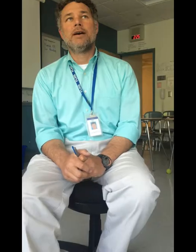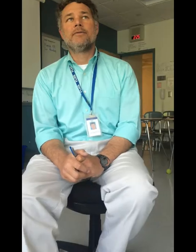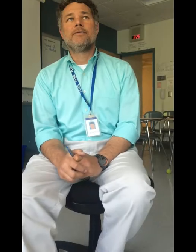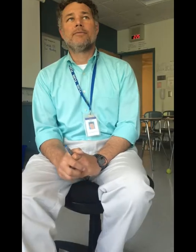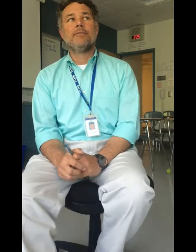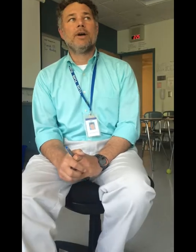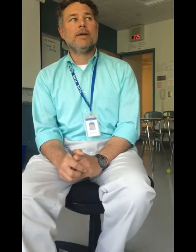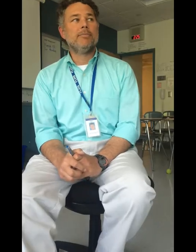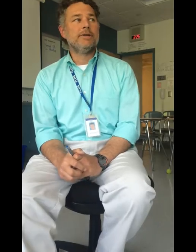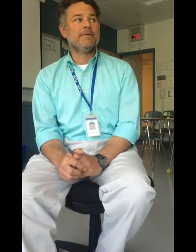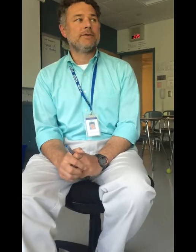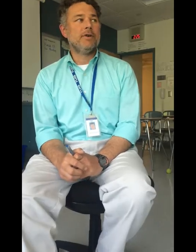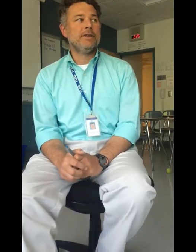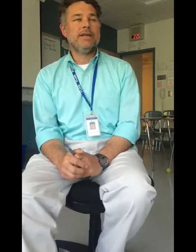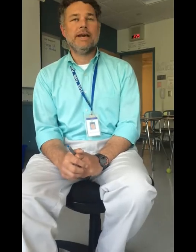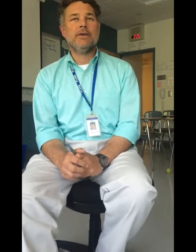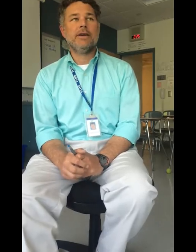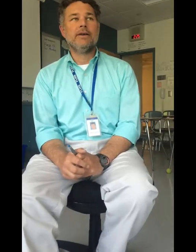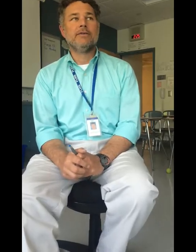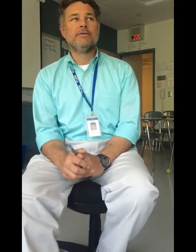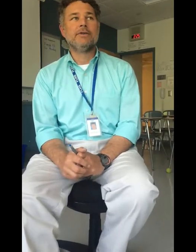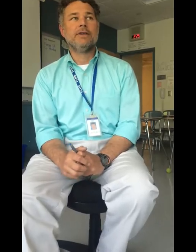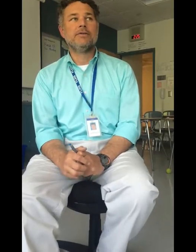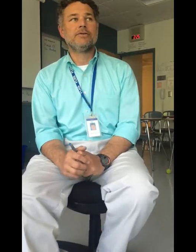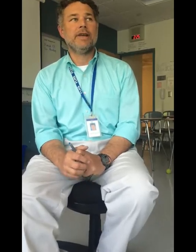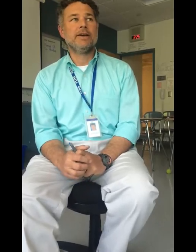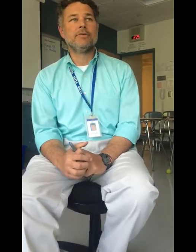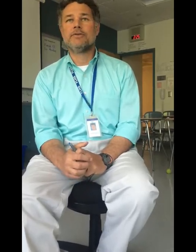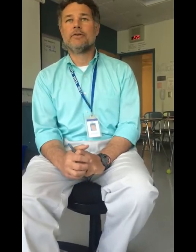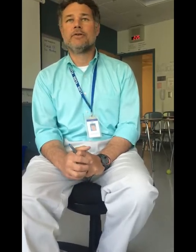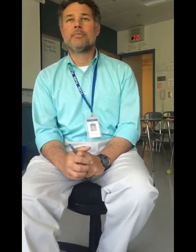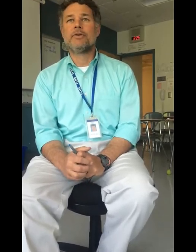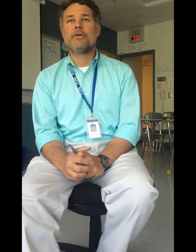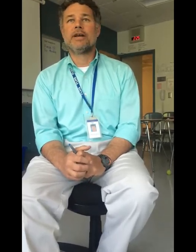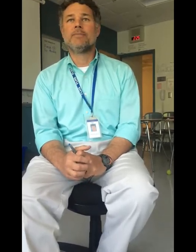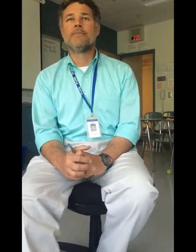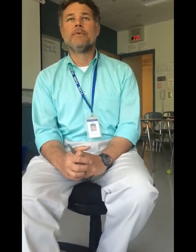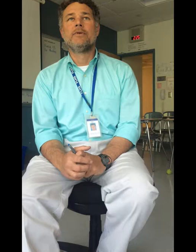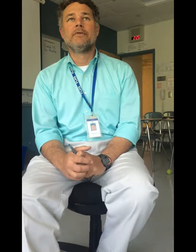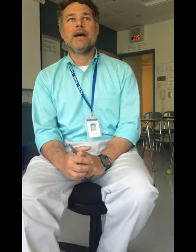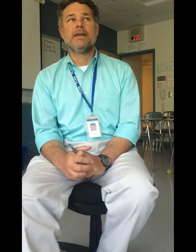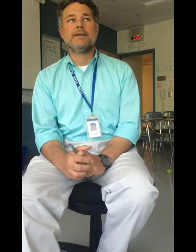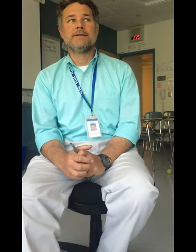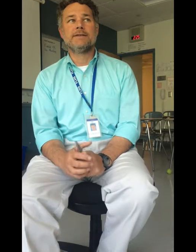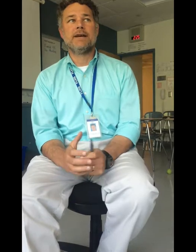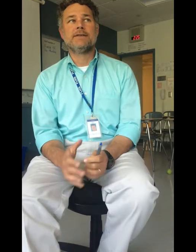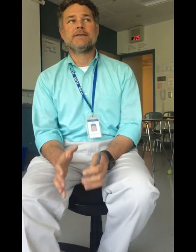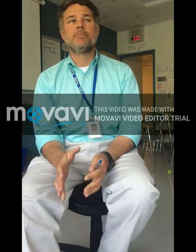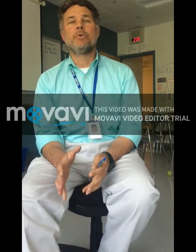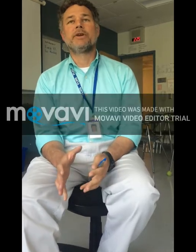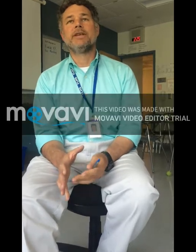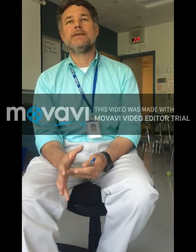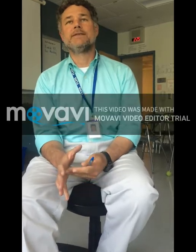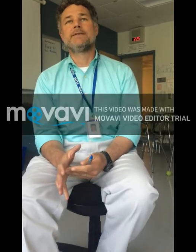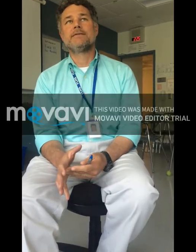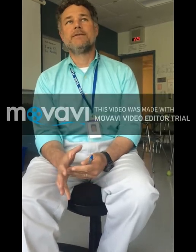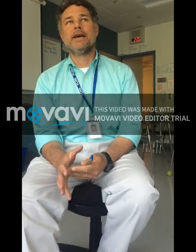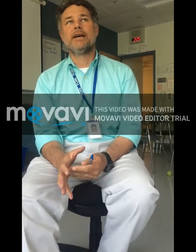have what I believe is called ELL, English Language Learner Program, that is designed to support kids that